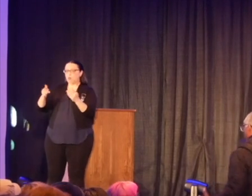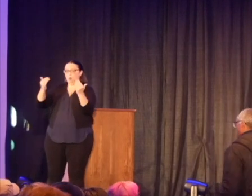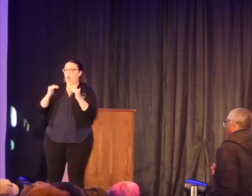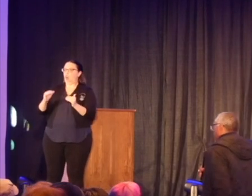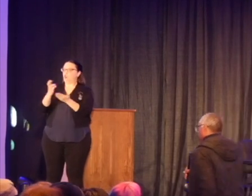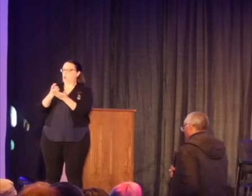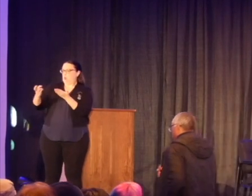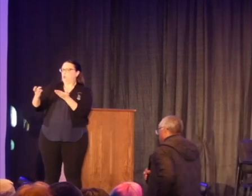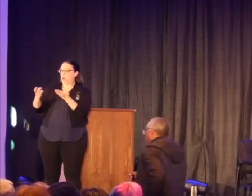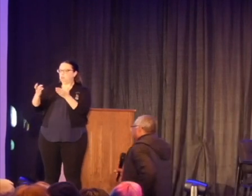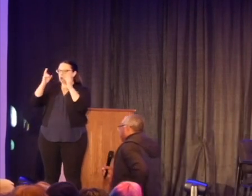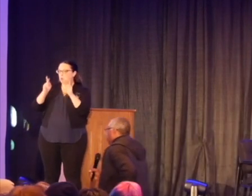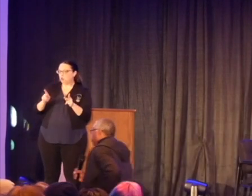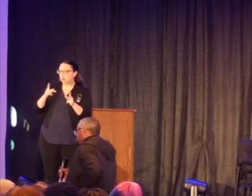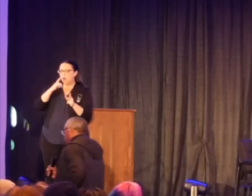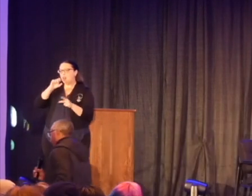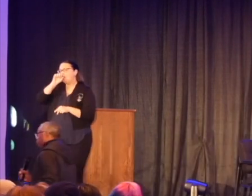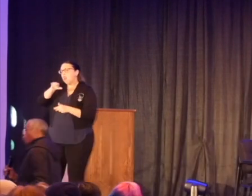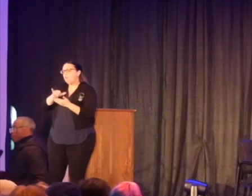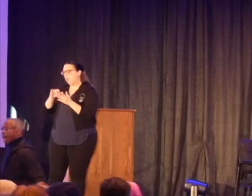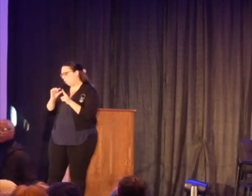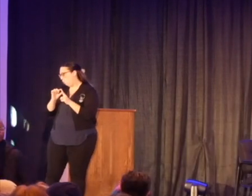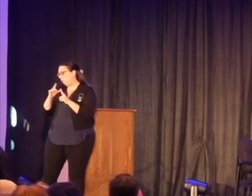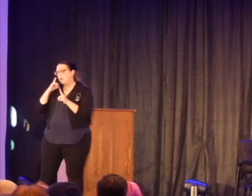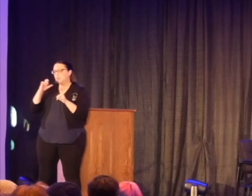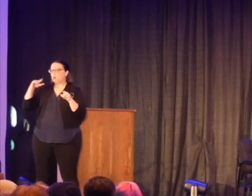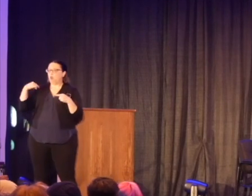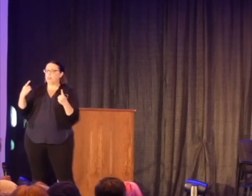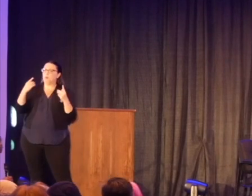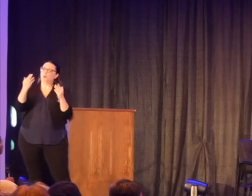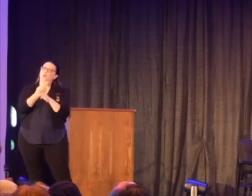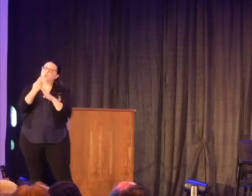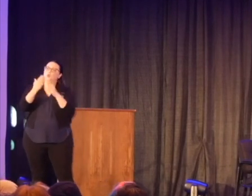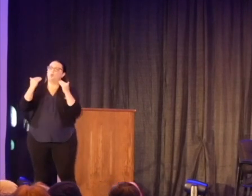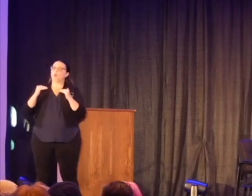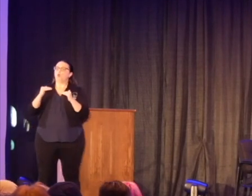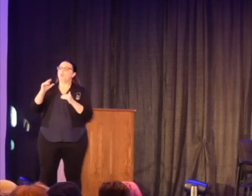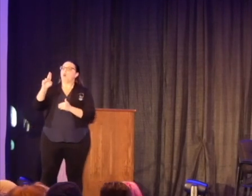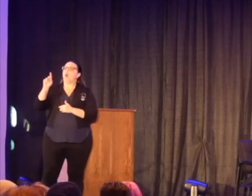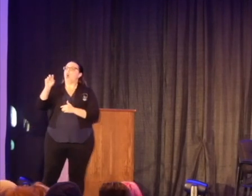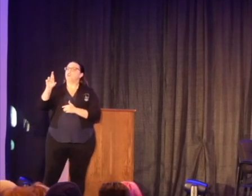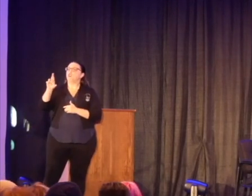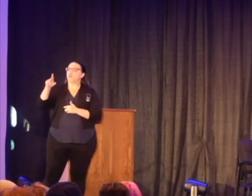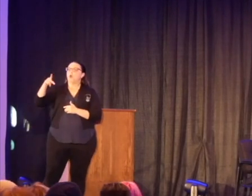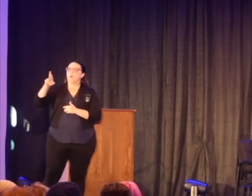that word because for a long time we were using the term underprivileged, which I think